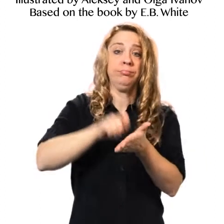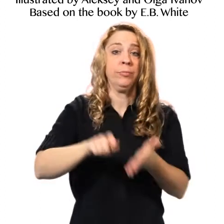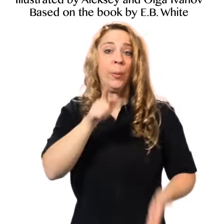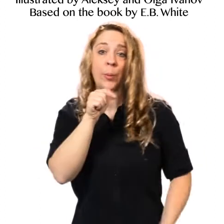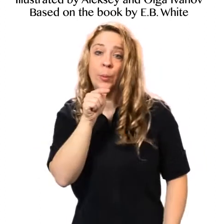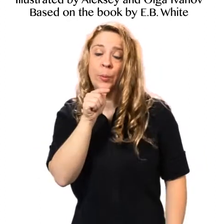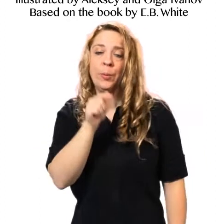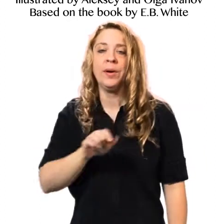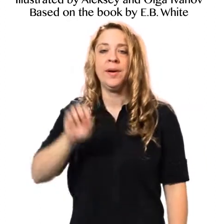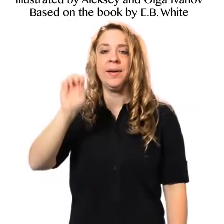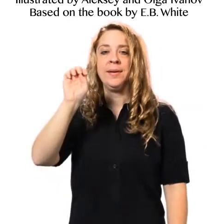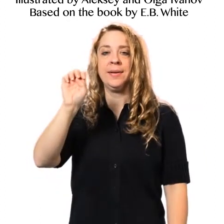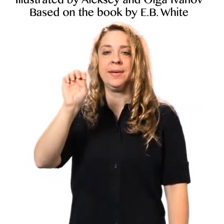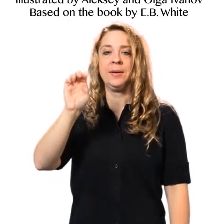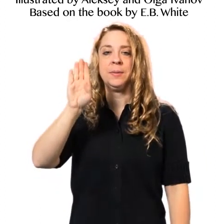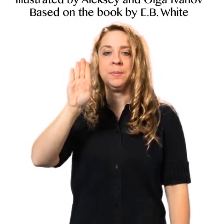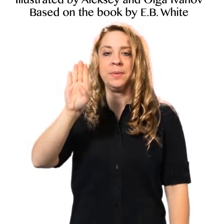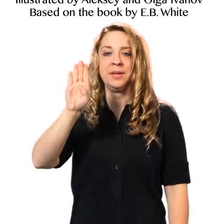Based on the book by E.B. White